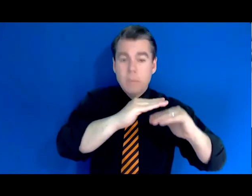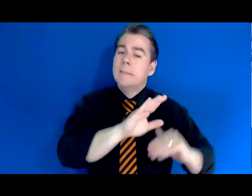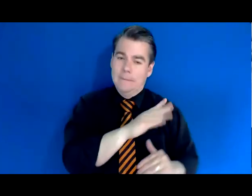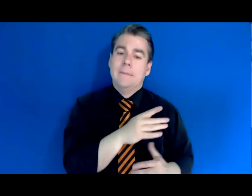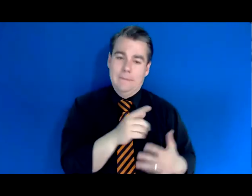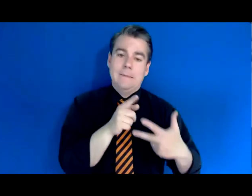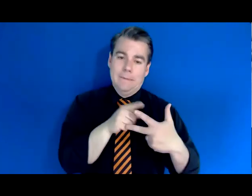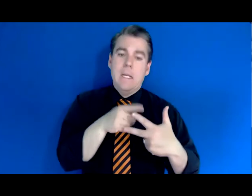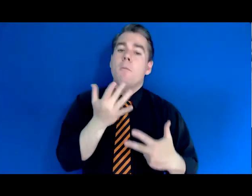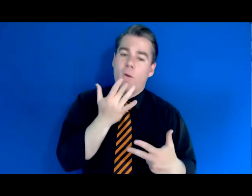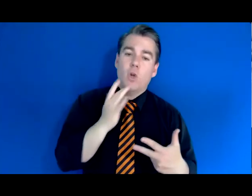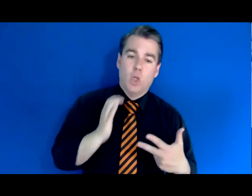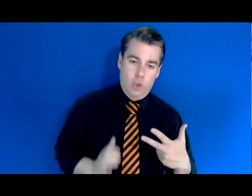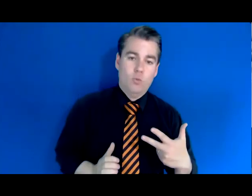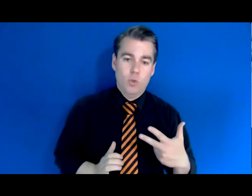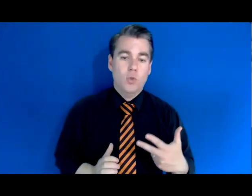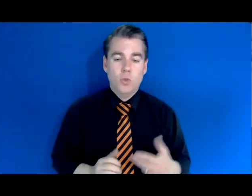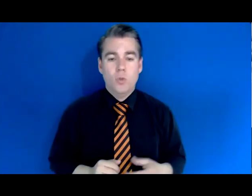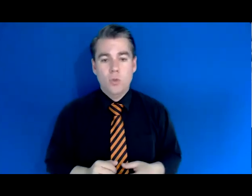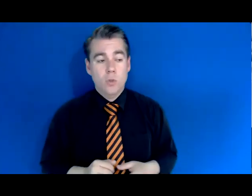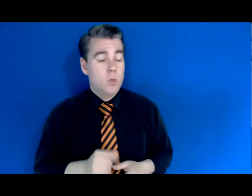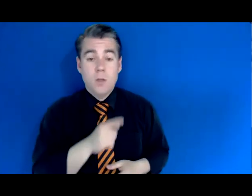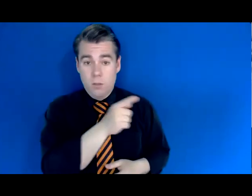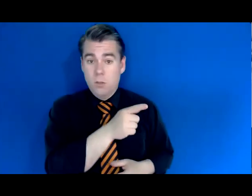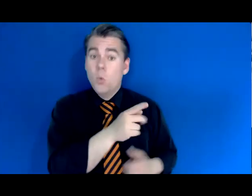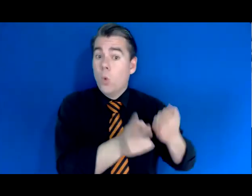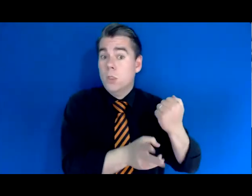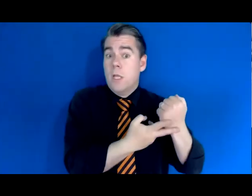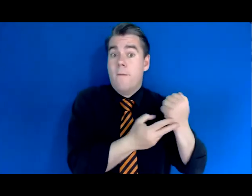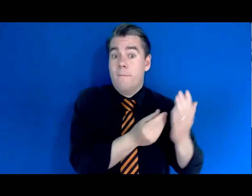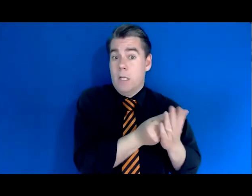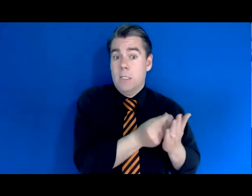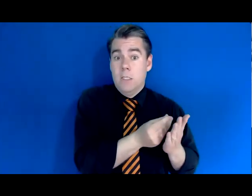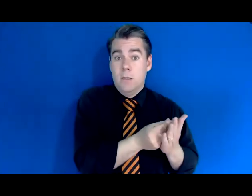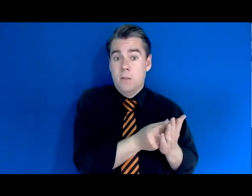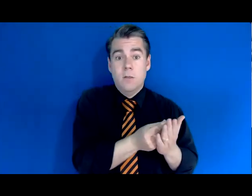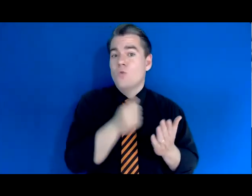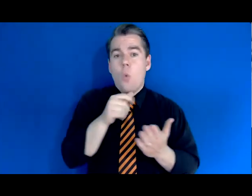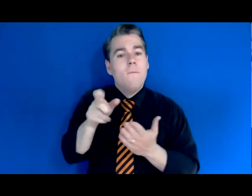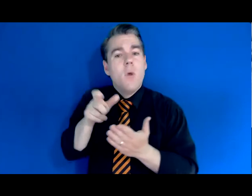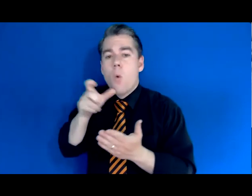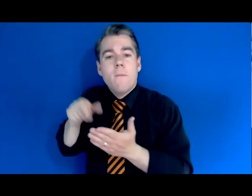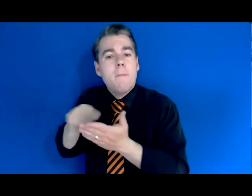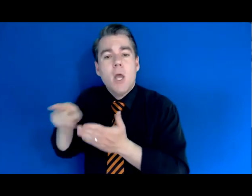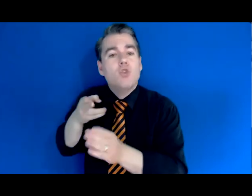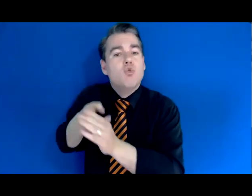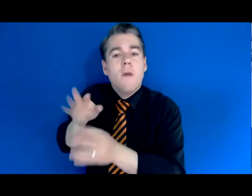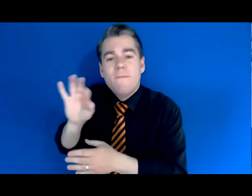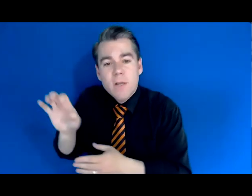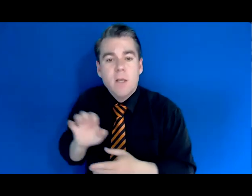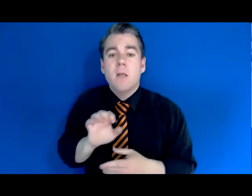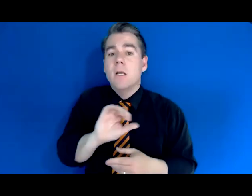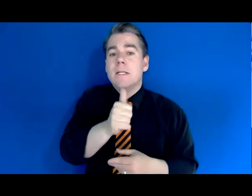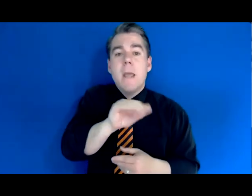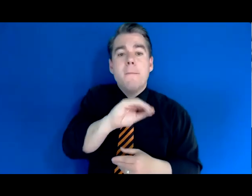actually have money. Well, they will actually save money by not purchasing the joining fee and by earning that additional 10% savings